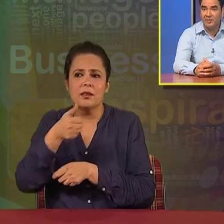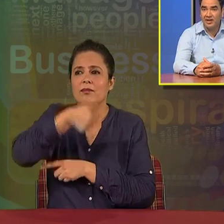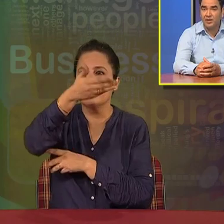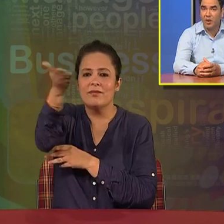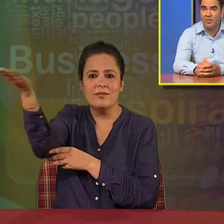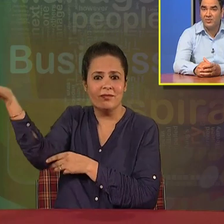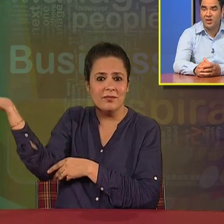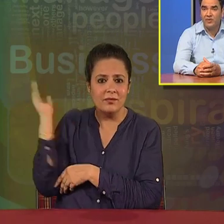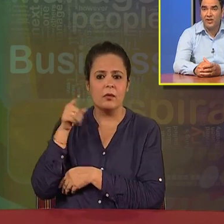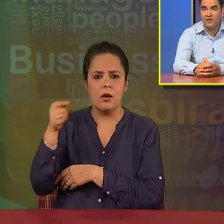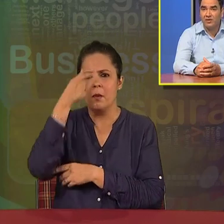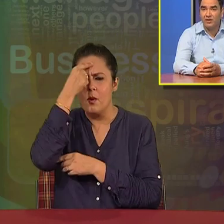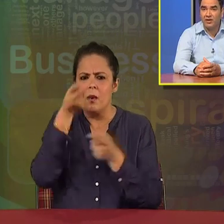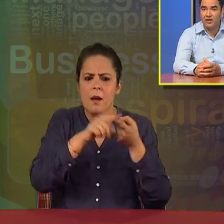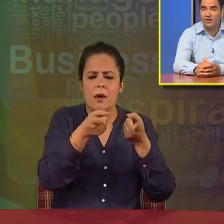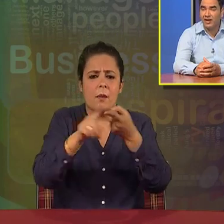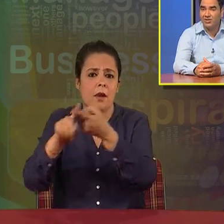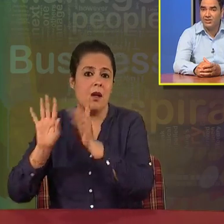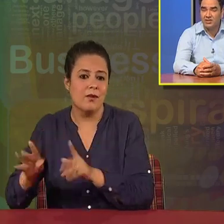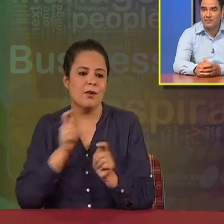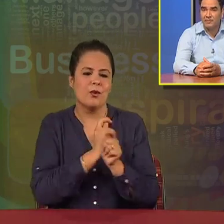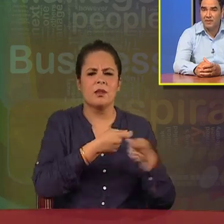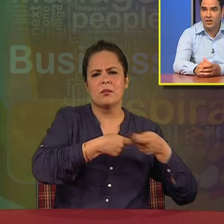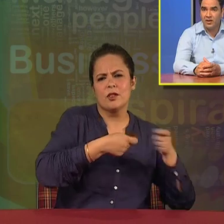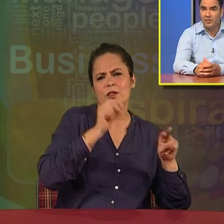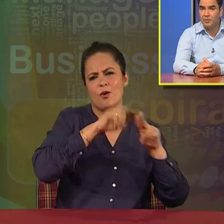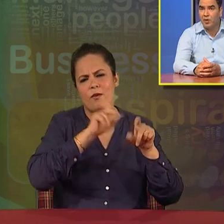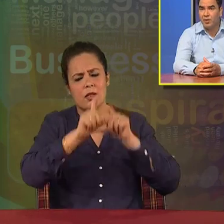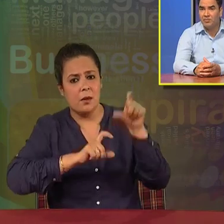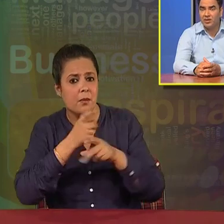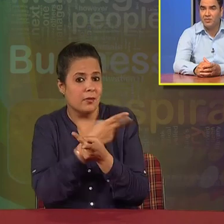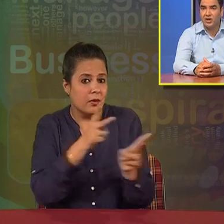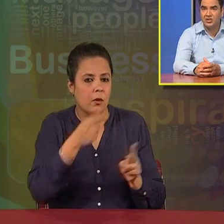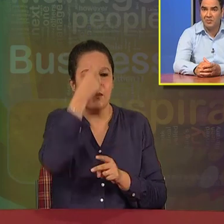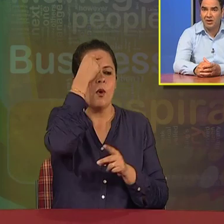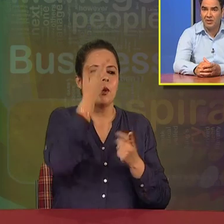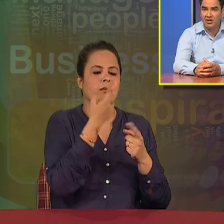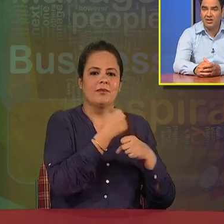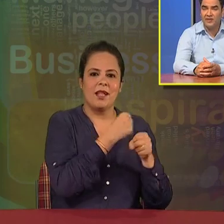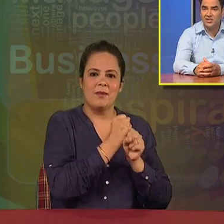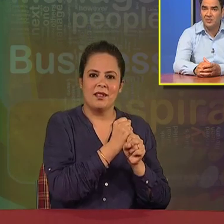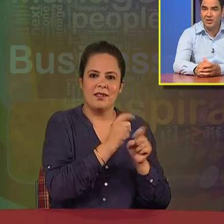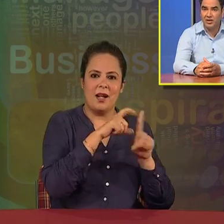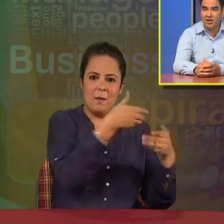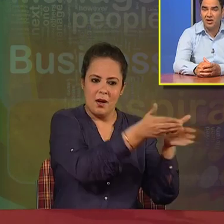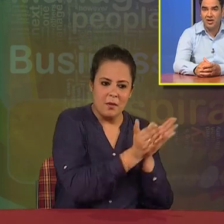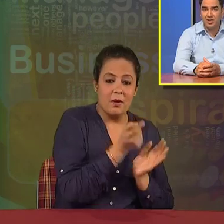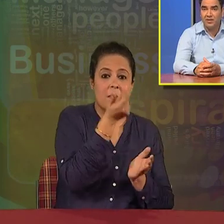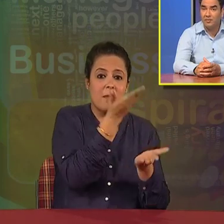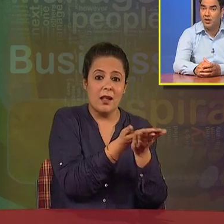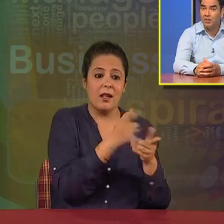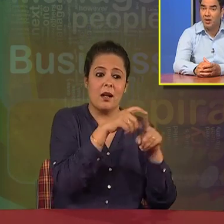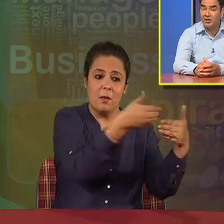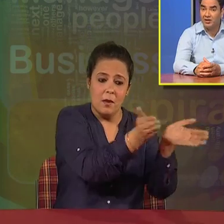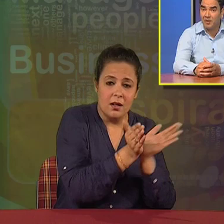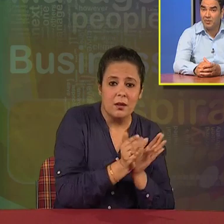having the practical problems when they are working in the organizations. There may be problems in the production department, in the finance department, in